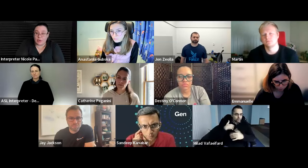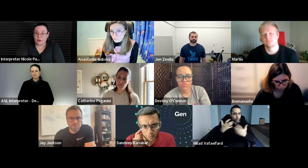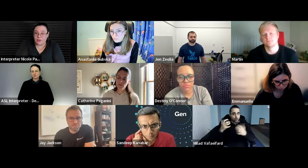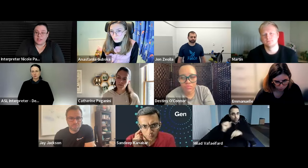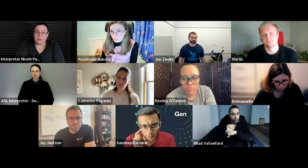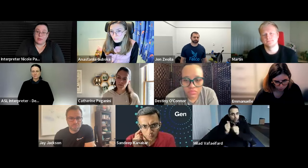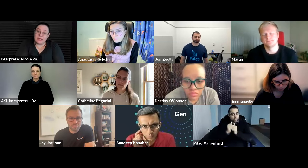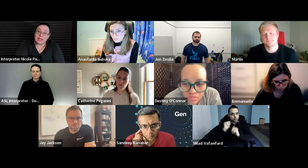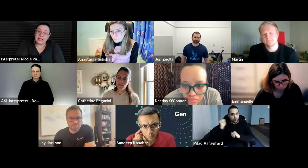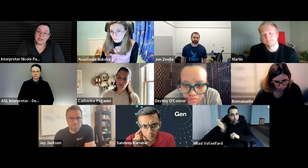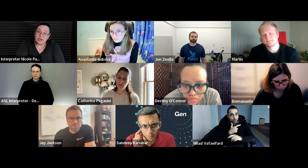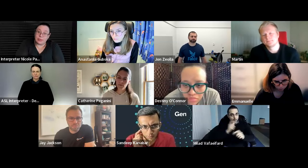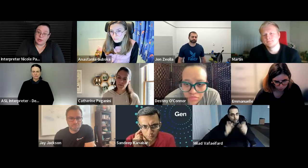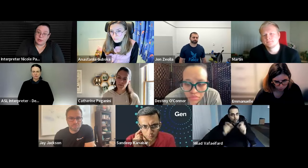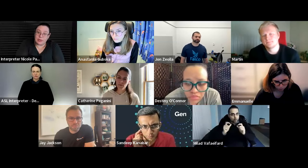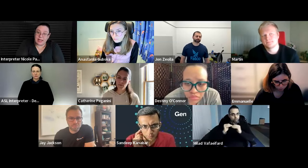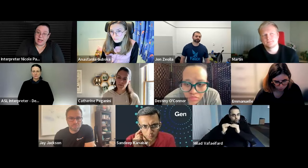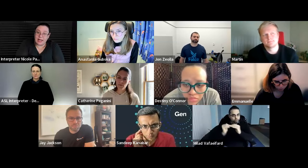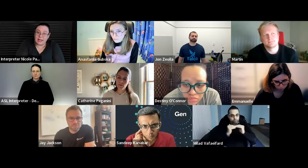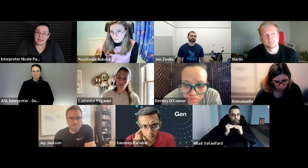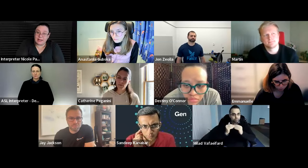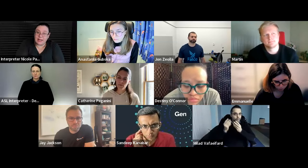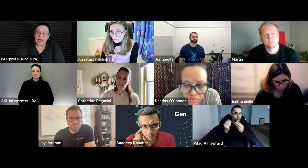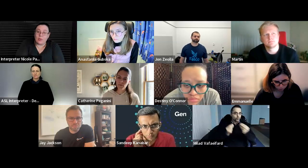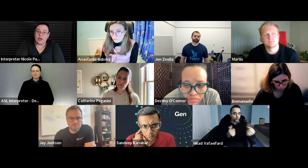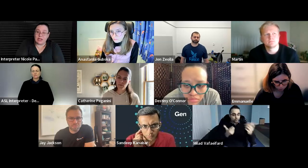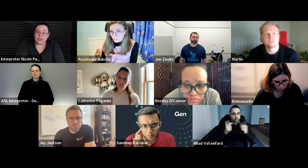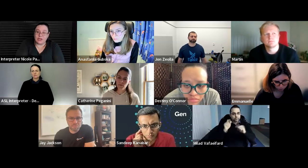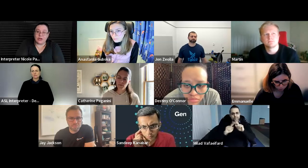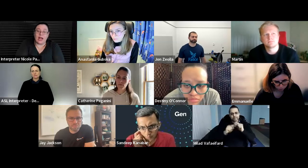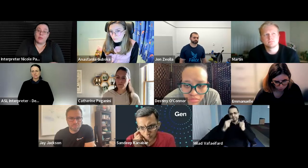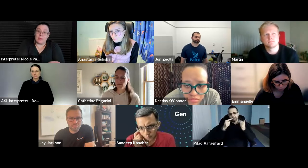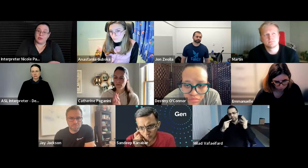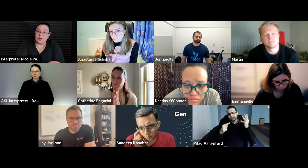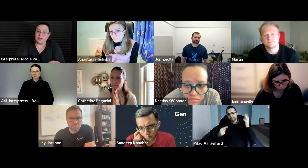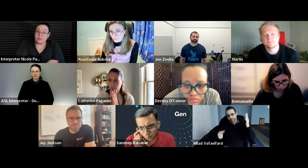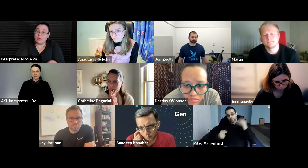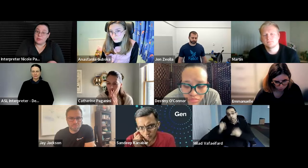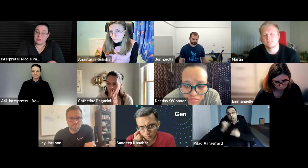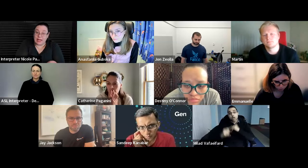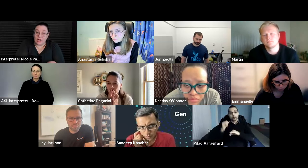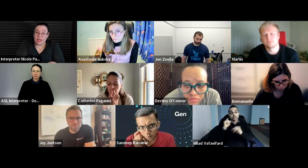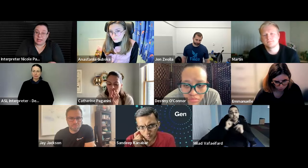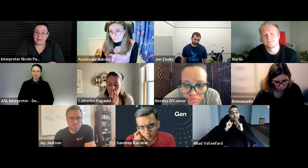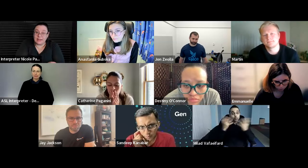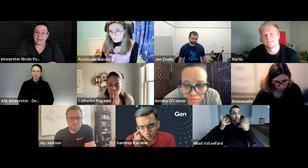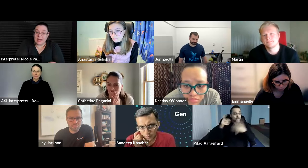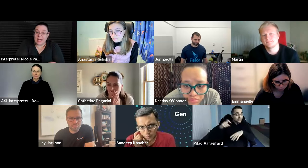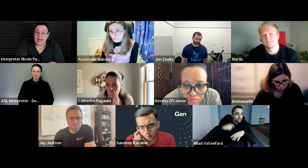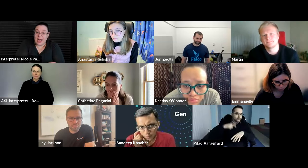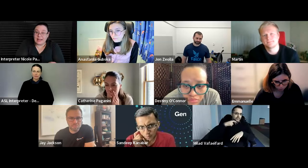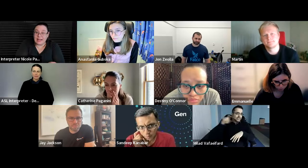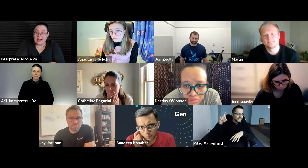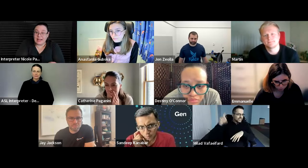if i were to work full-time i would need an interpreter because i want to make sure i'm able to work smoothly with my colleagues